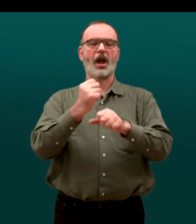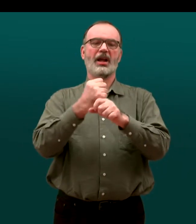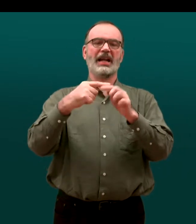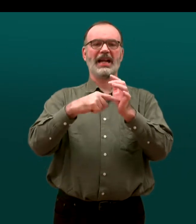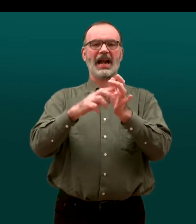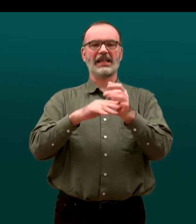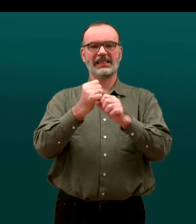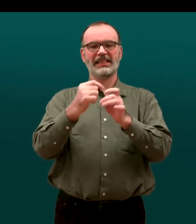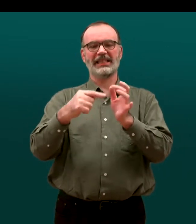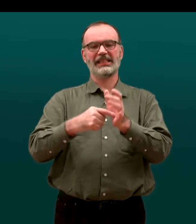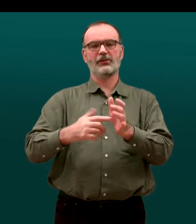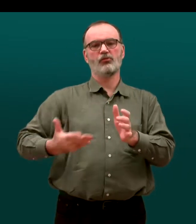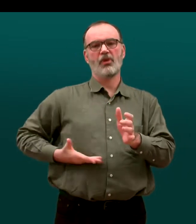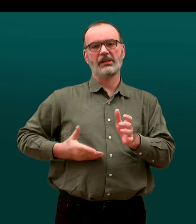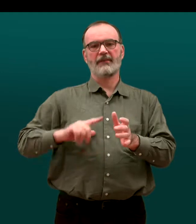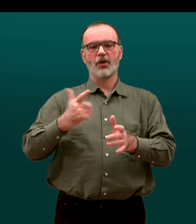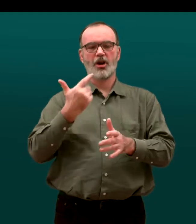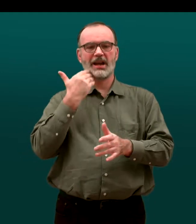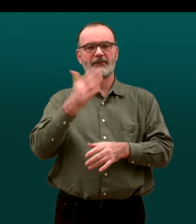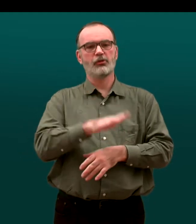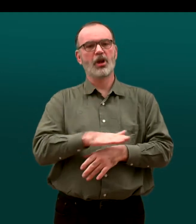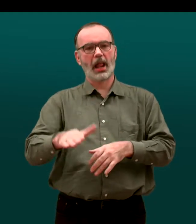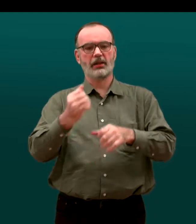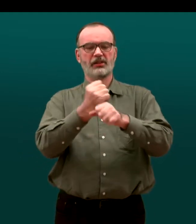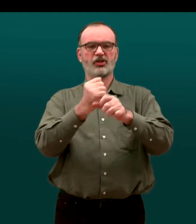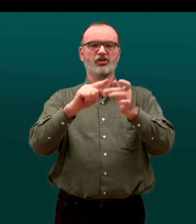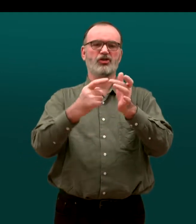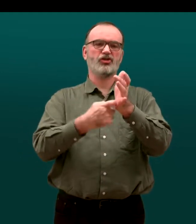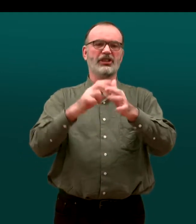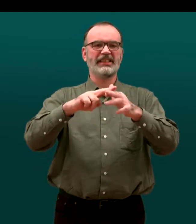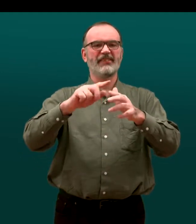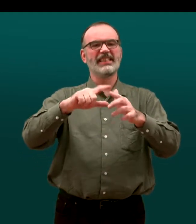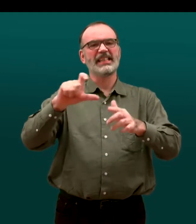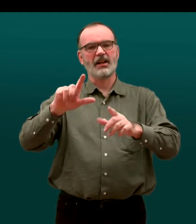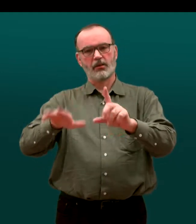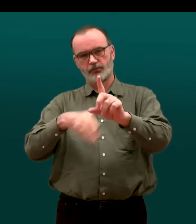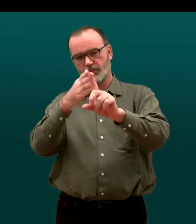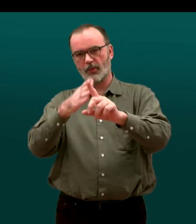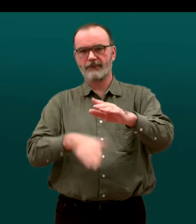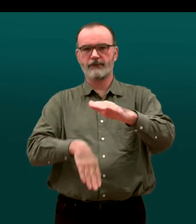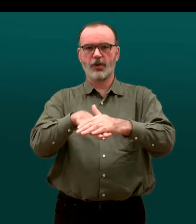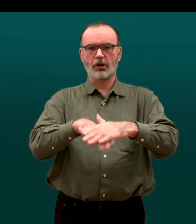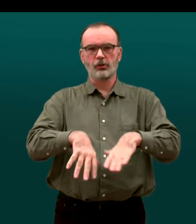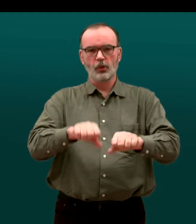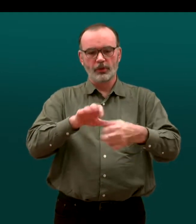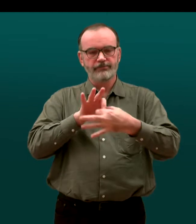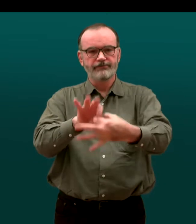The Getting It Right for Every Child approach will be fully embedded,